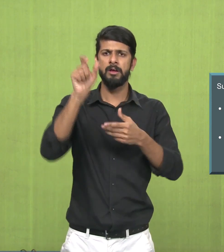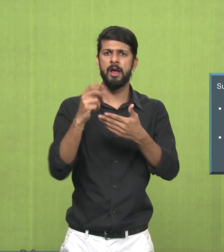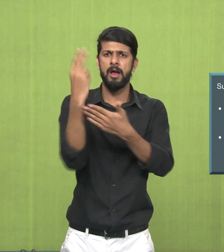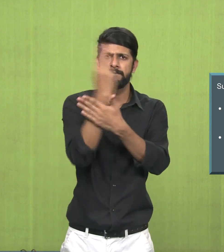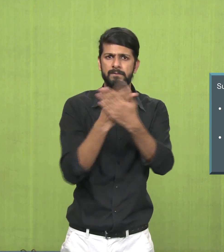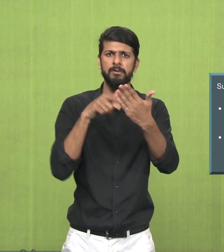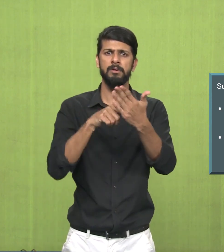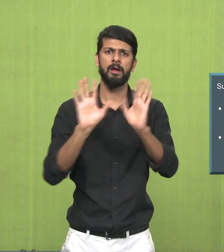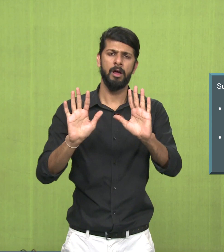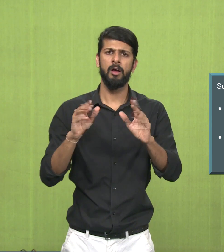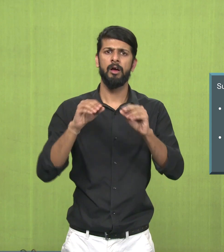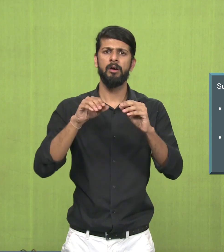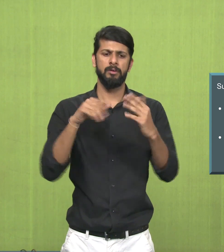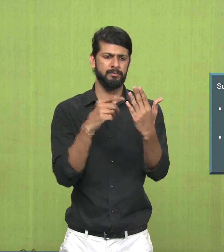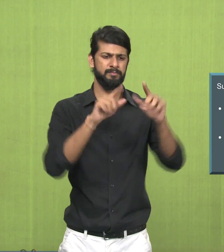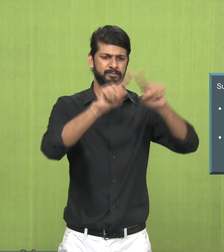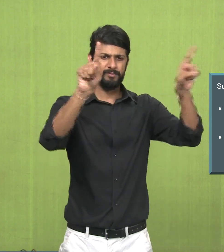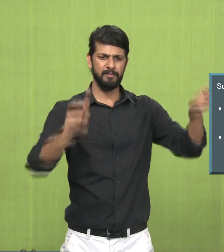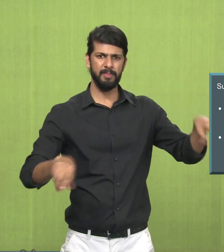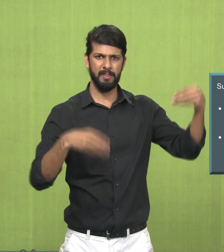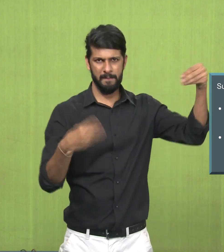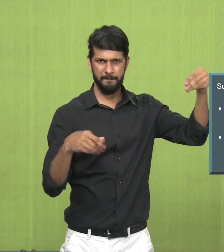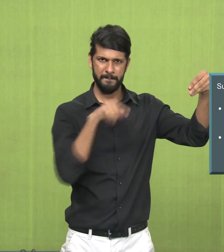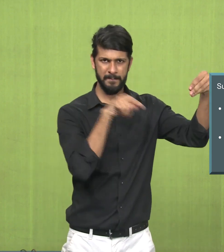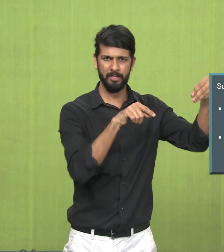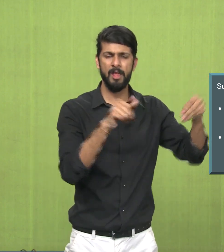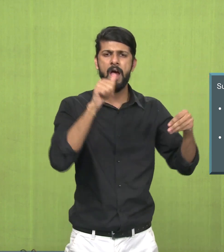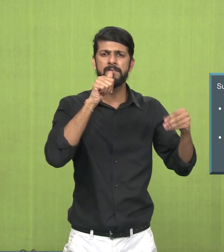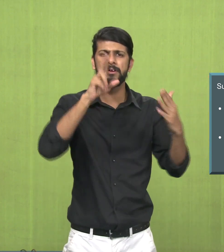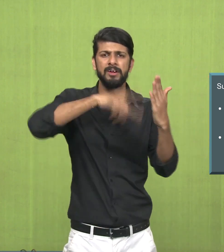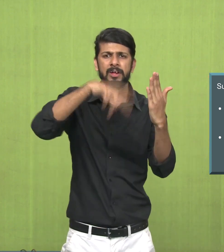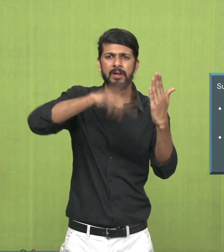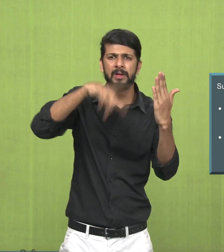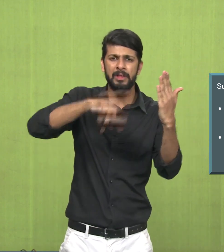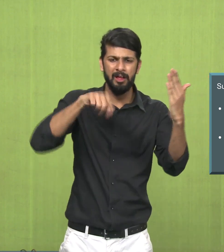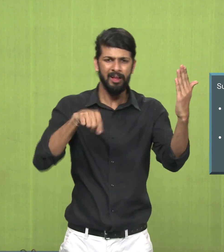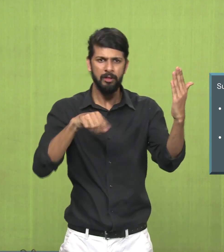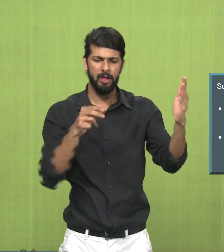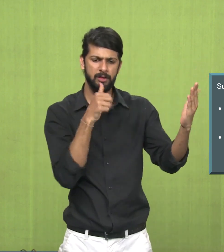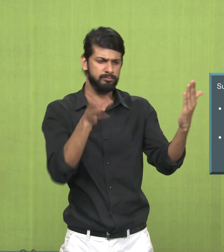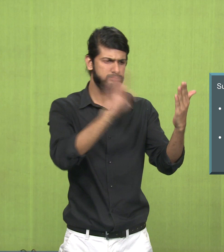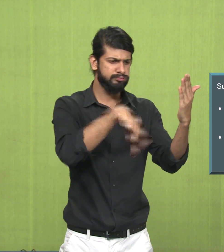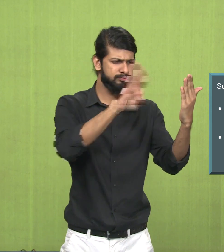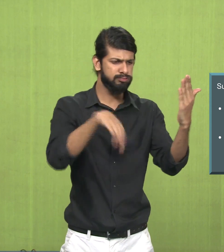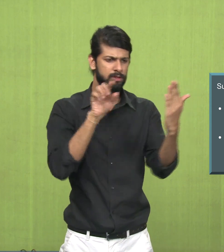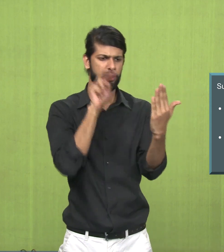During the 19th century, the European art gave emphasis to